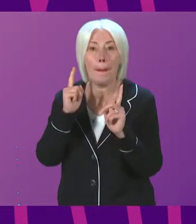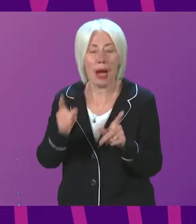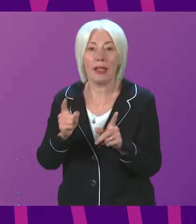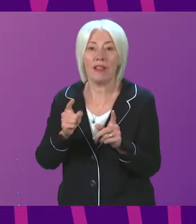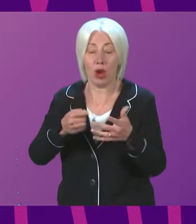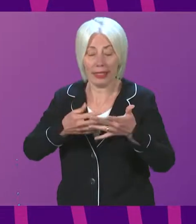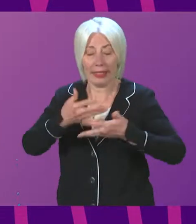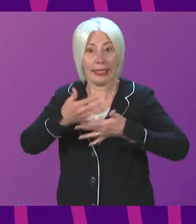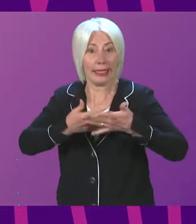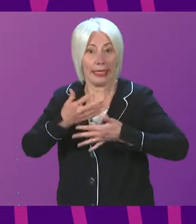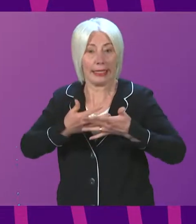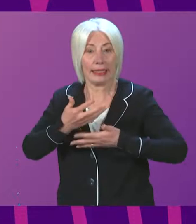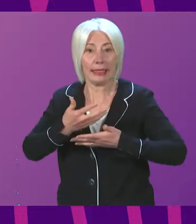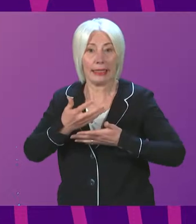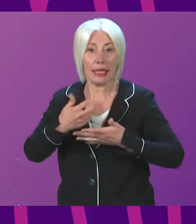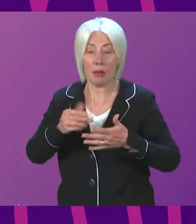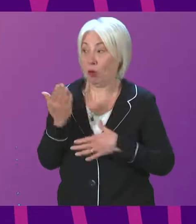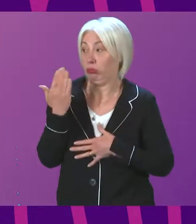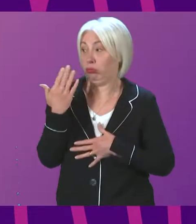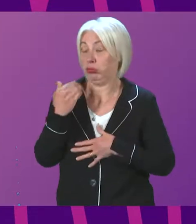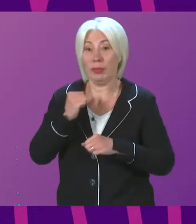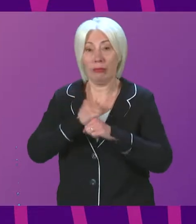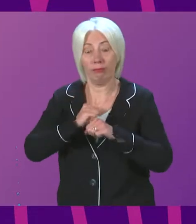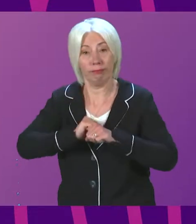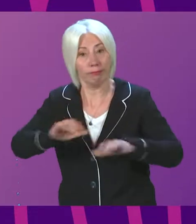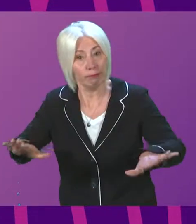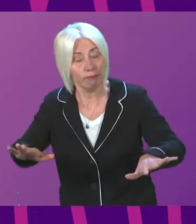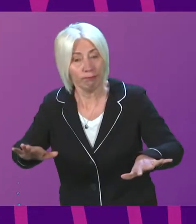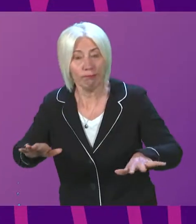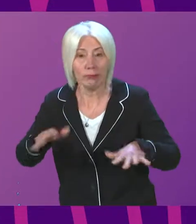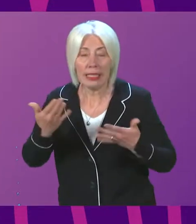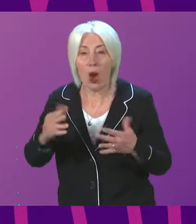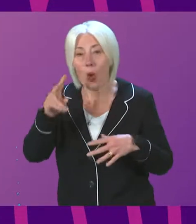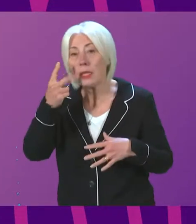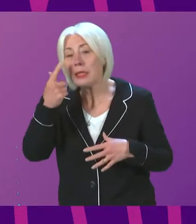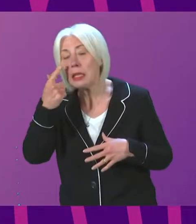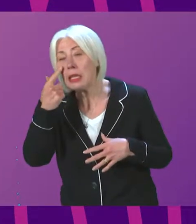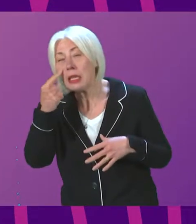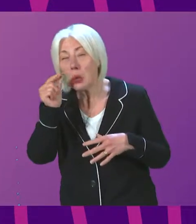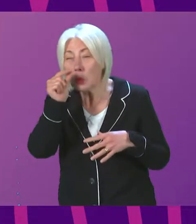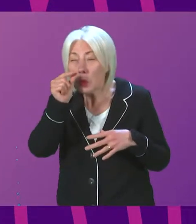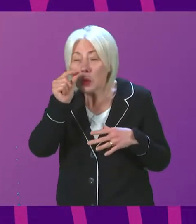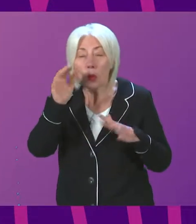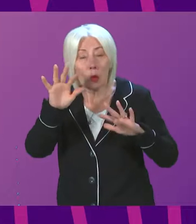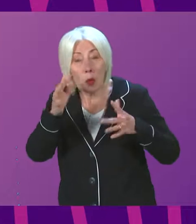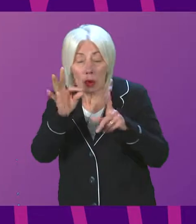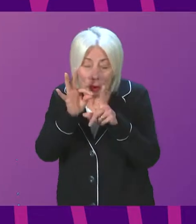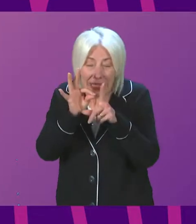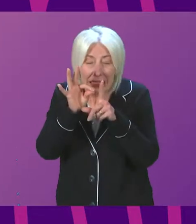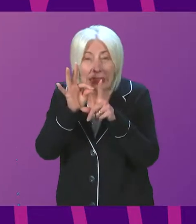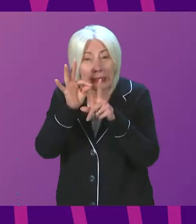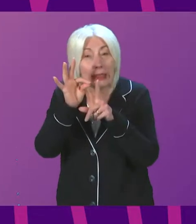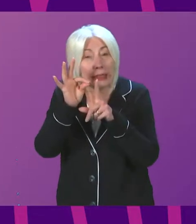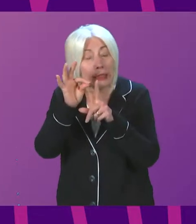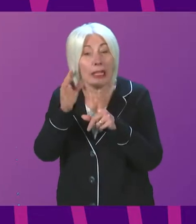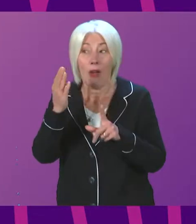the statistics published most recently, we are starting to see tentative signs of improvement as a